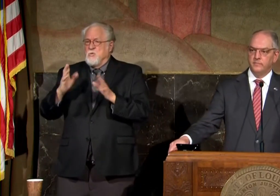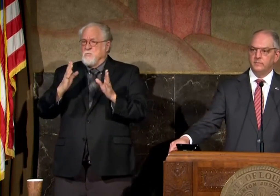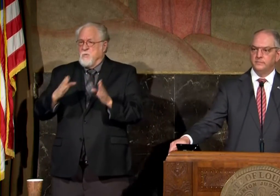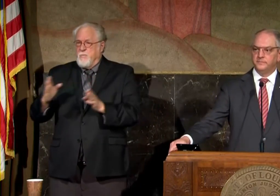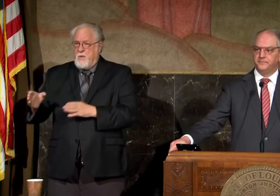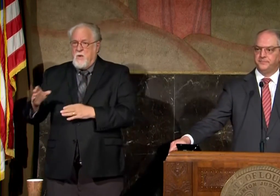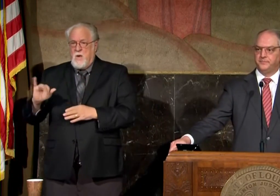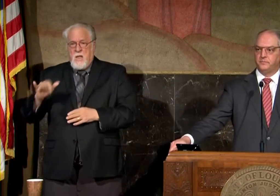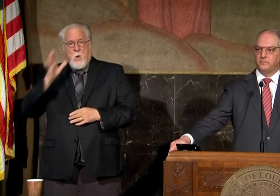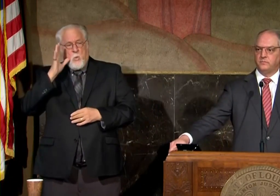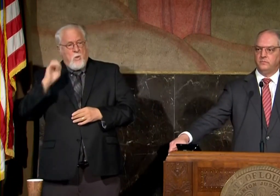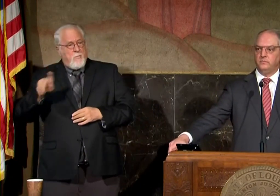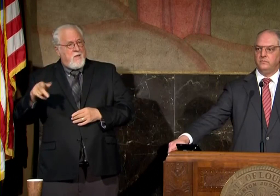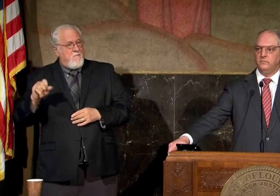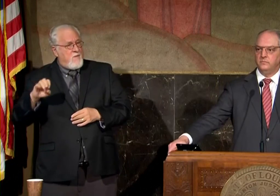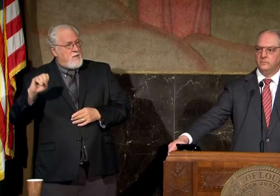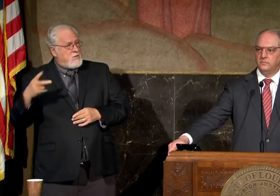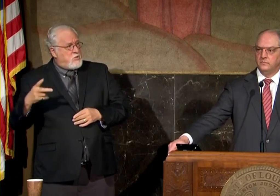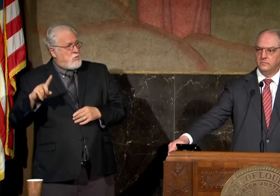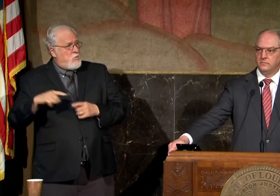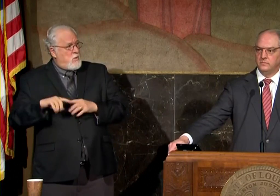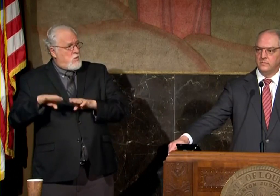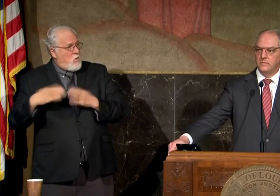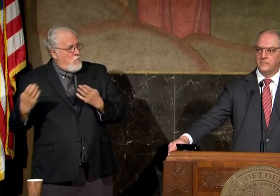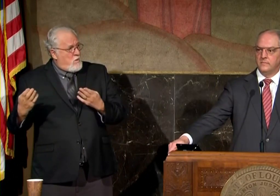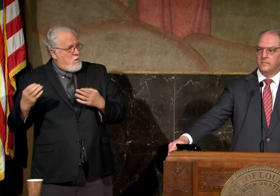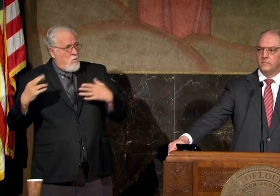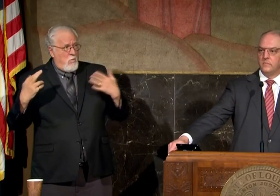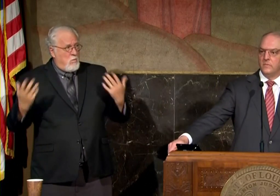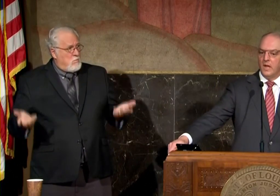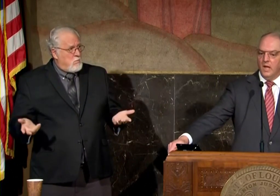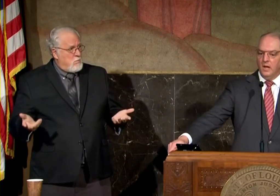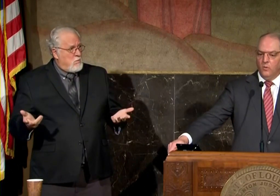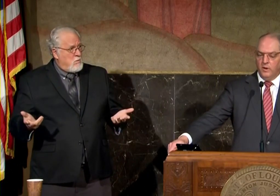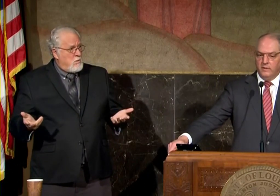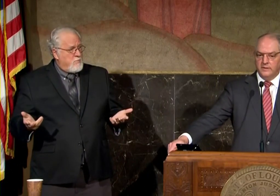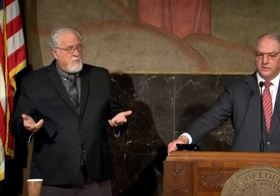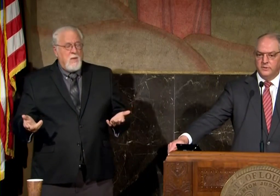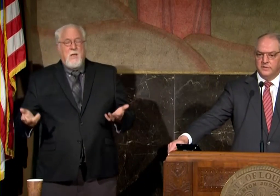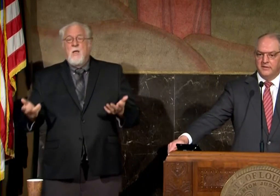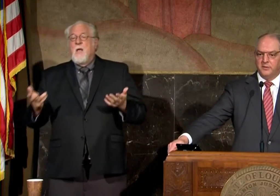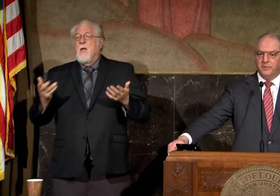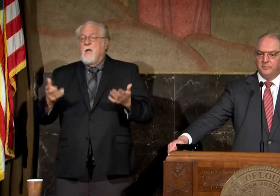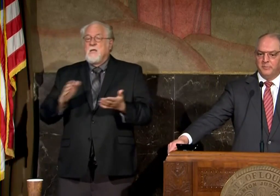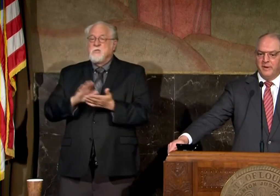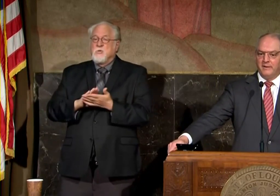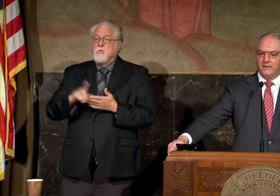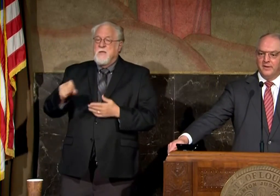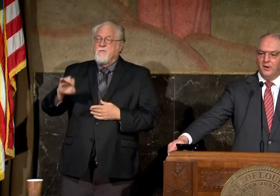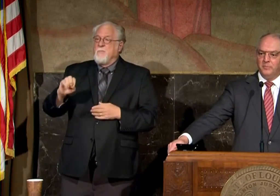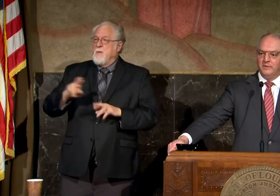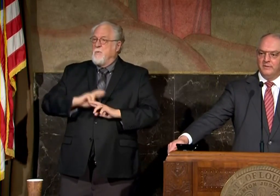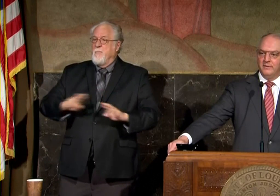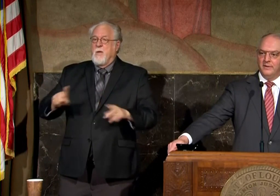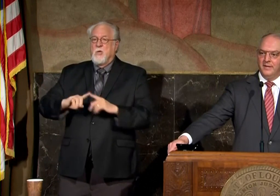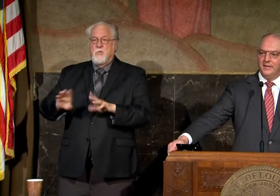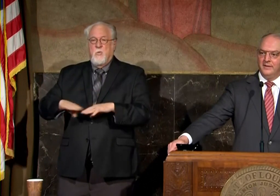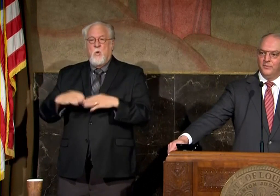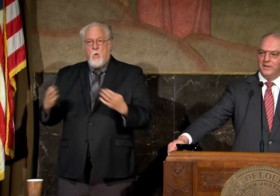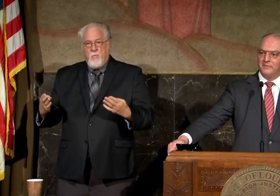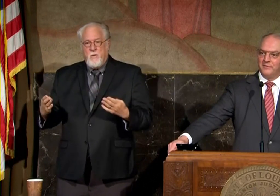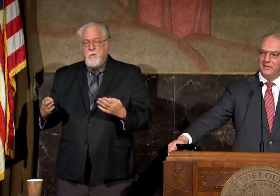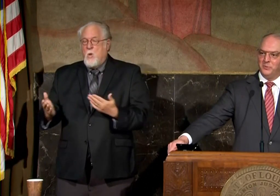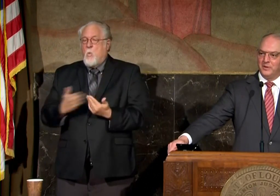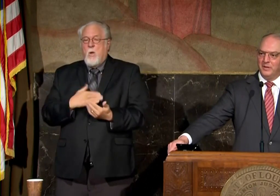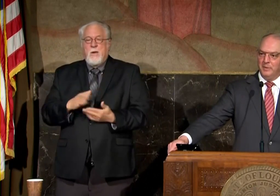they will be in phase two when they when they open well schools have to be prepared to open in